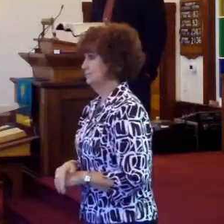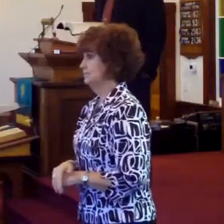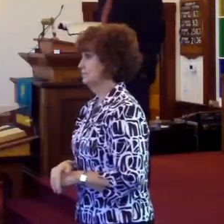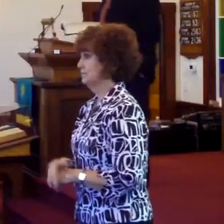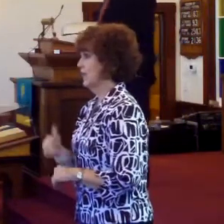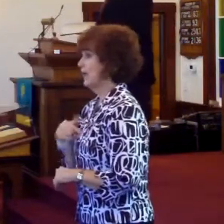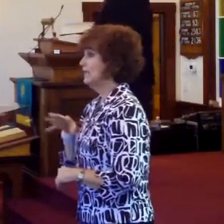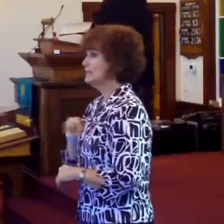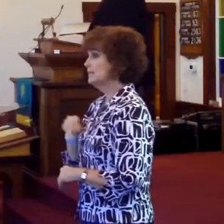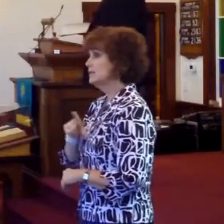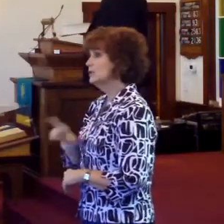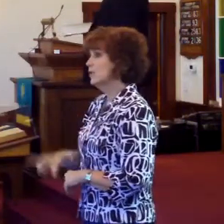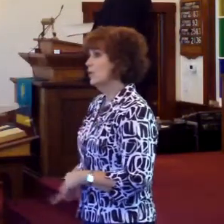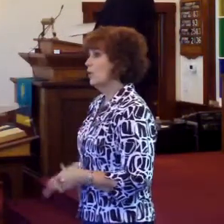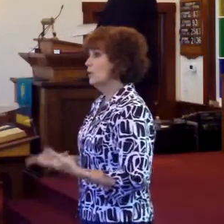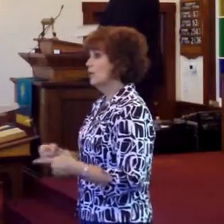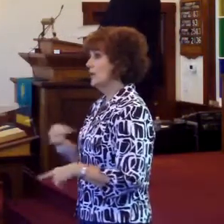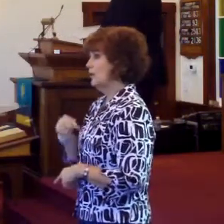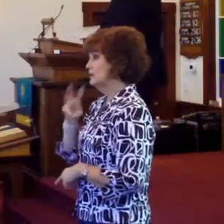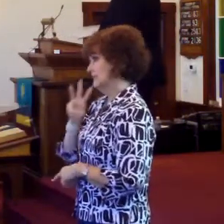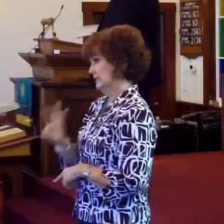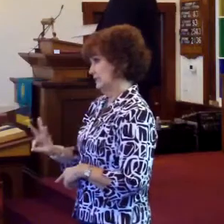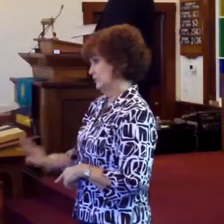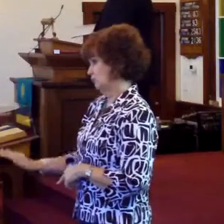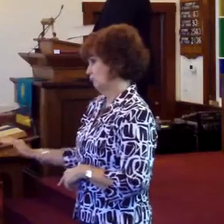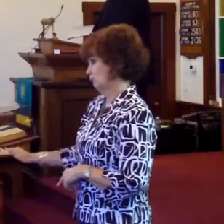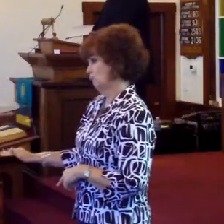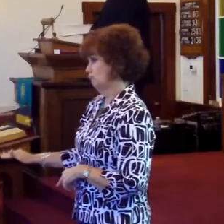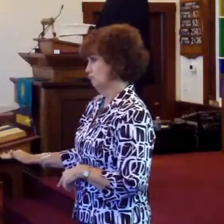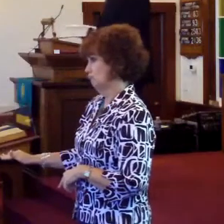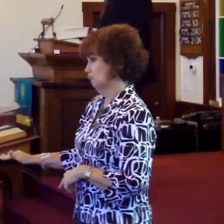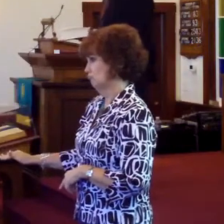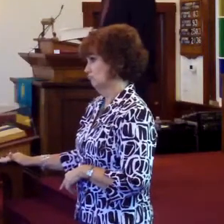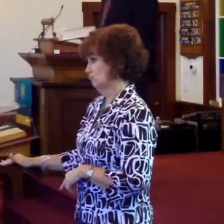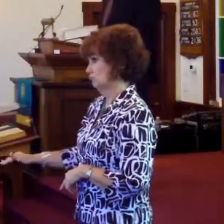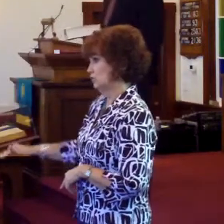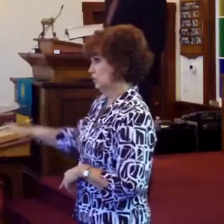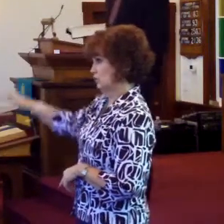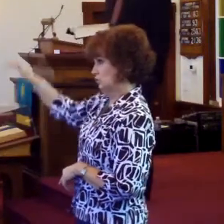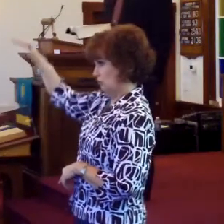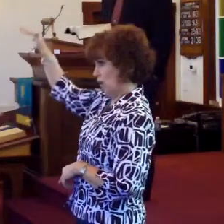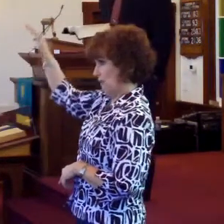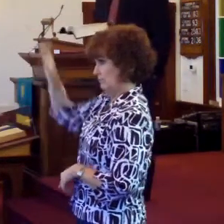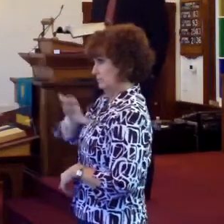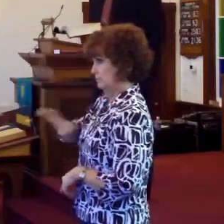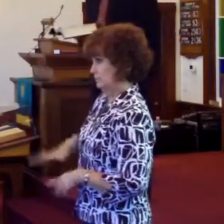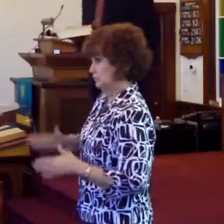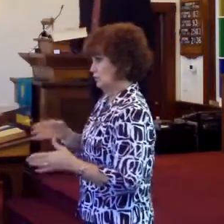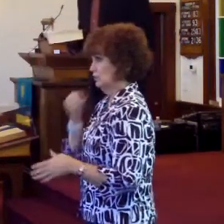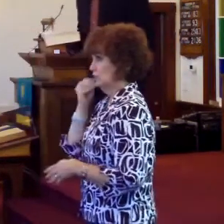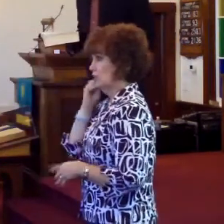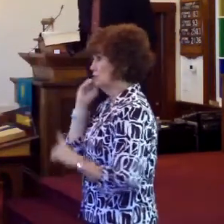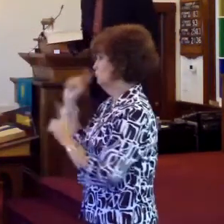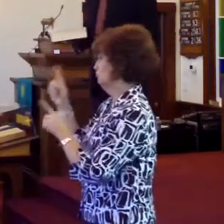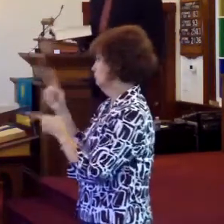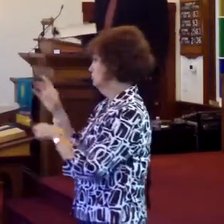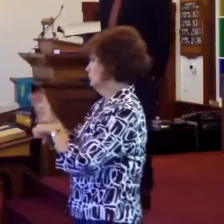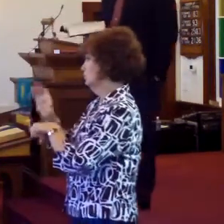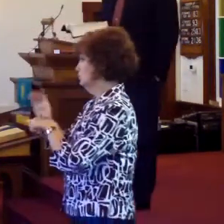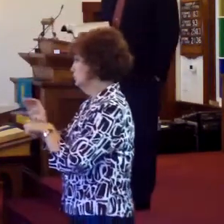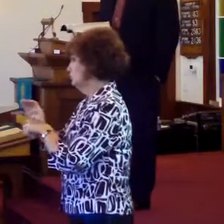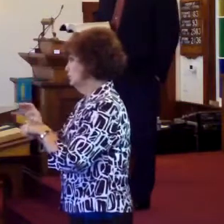I accepted the Lord when I was about six years old. We opened a Christian home. I in church every Sunday.